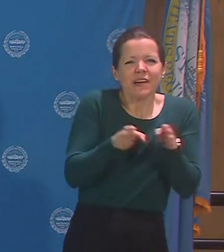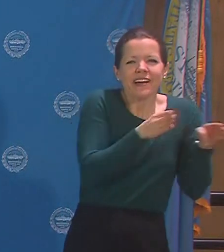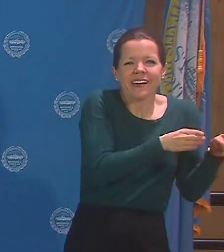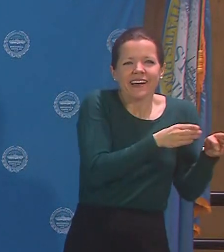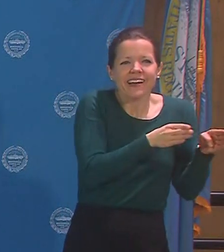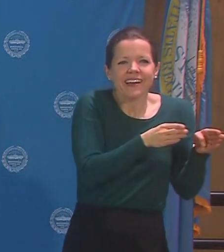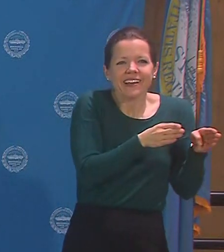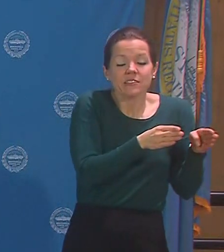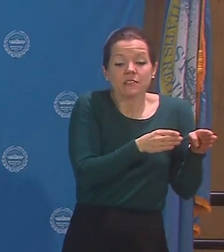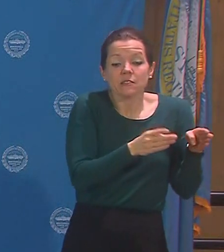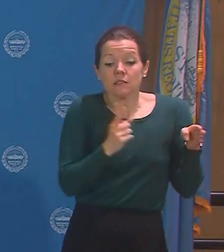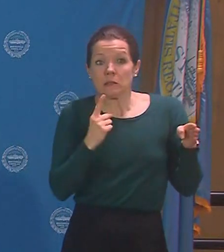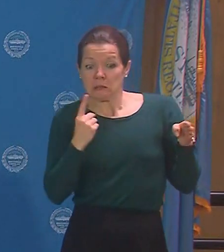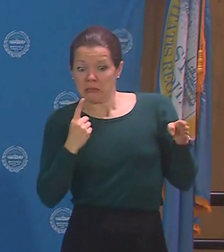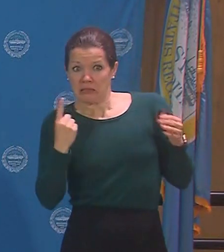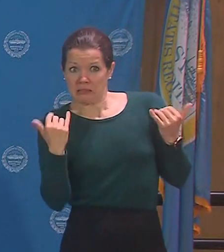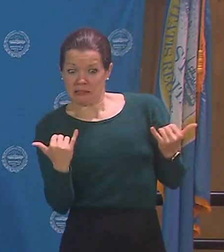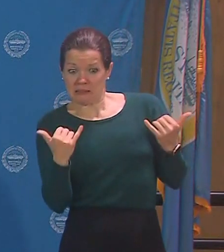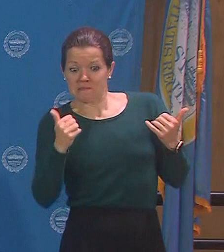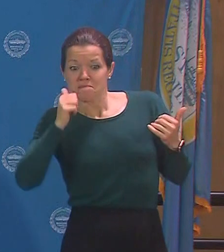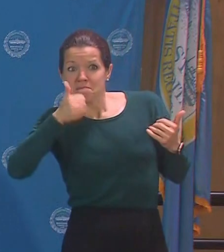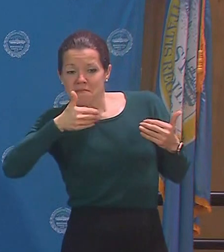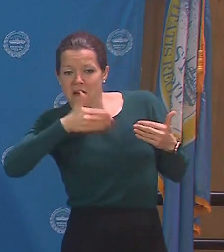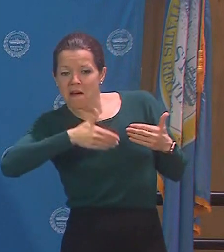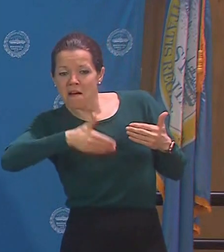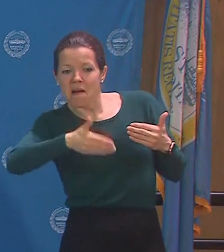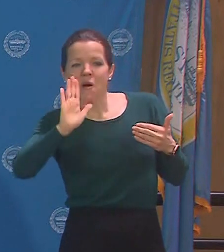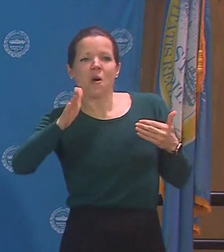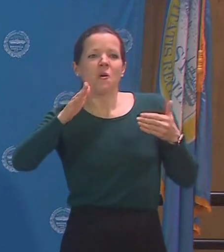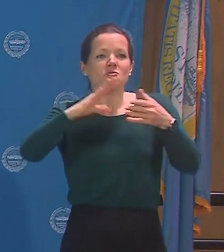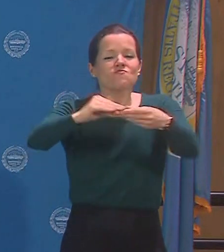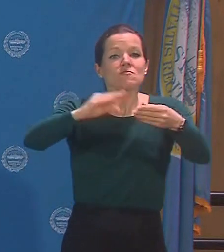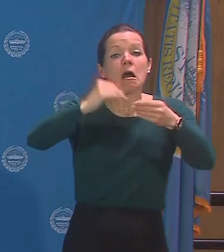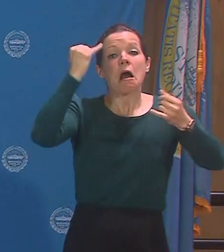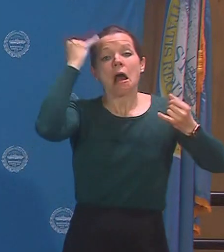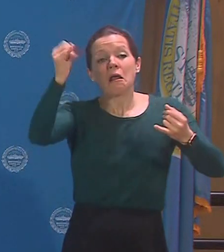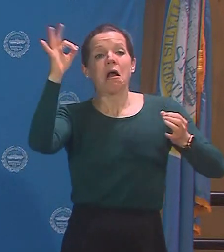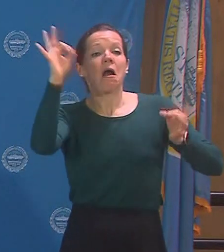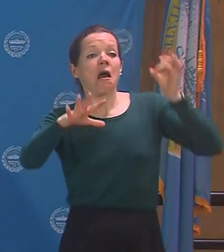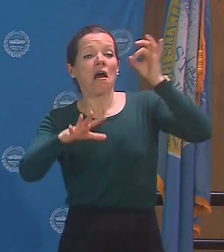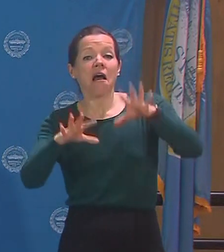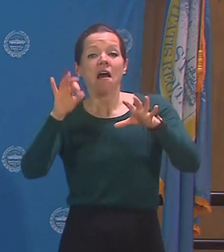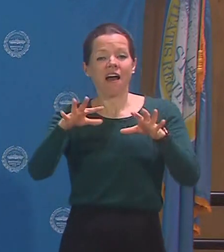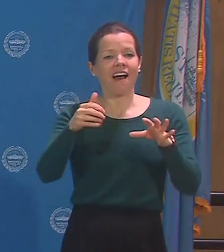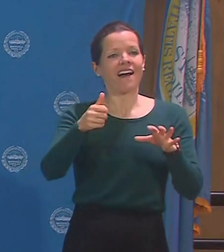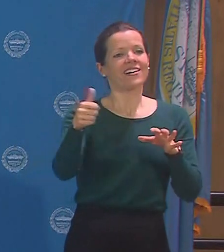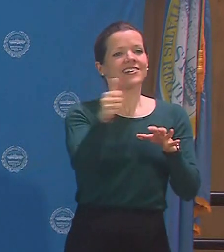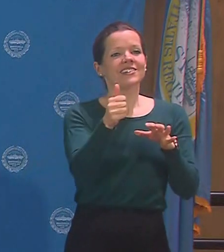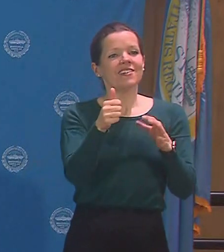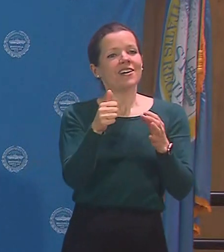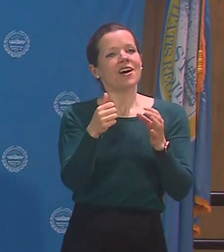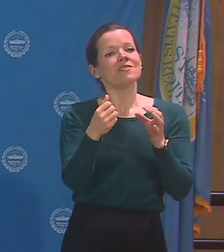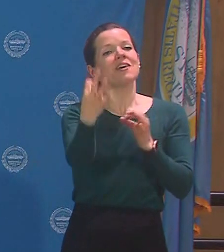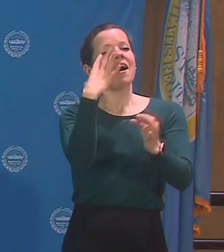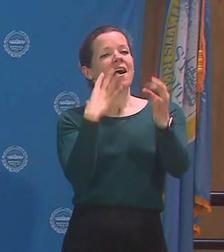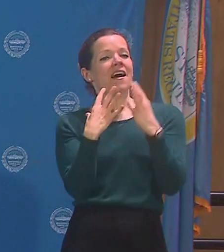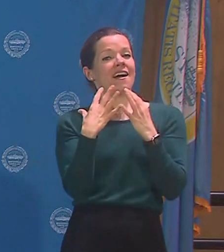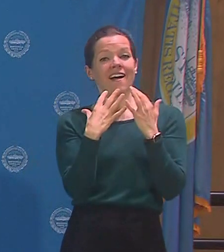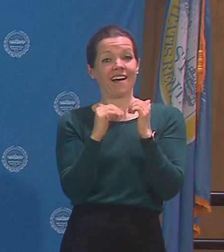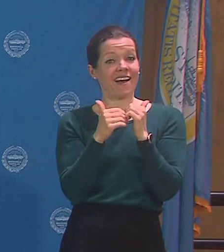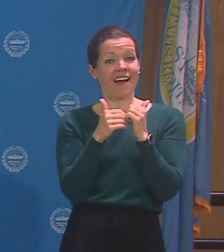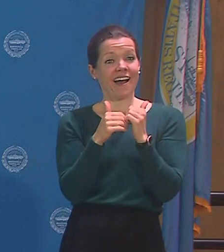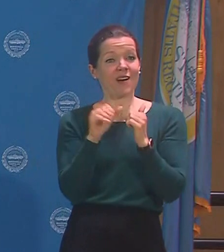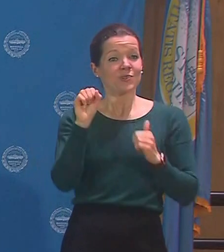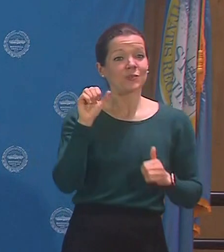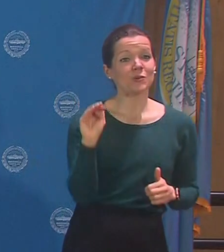that can do over the next couple of days, and we invite you to share your reflections on the meaning of One Boston Day on social media